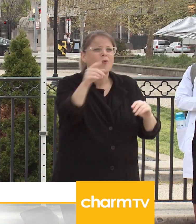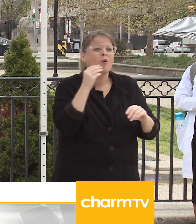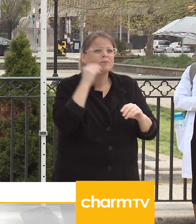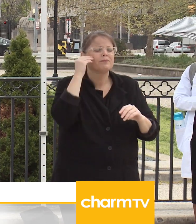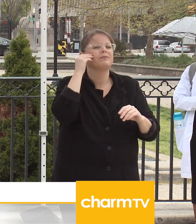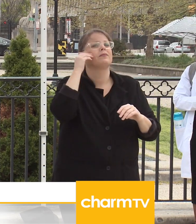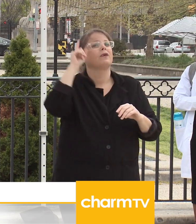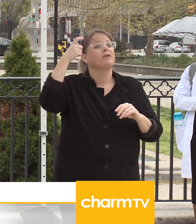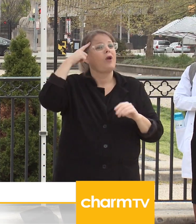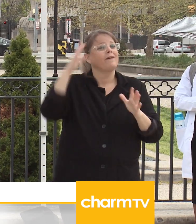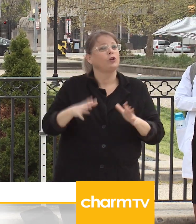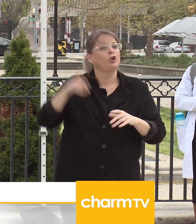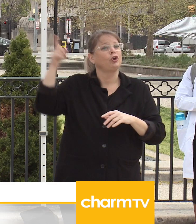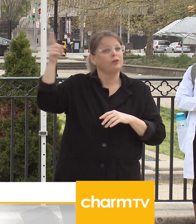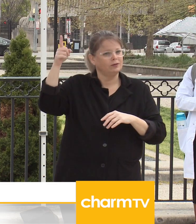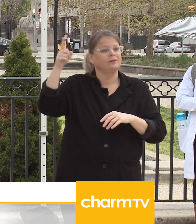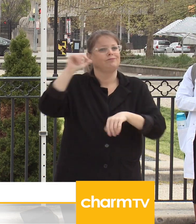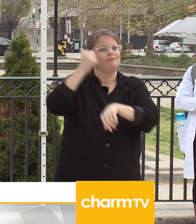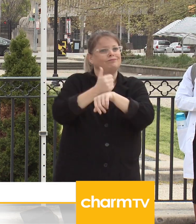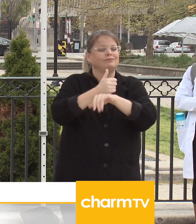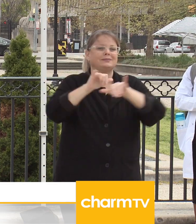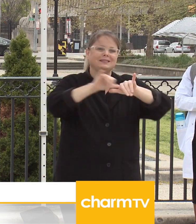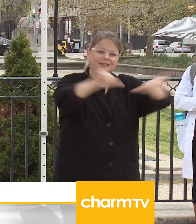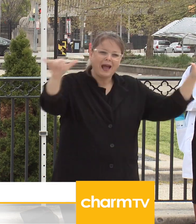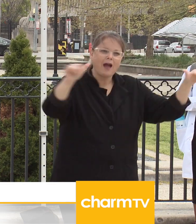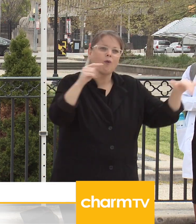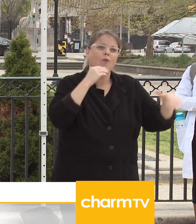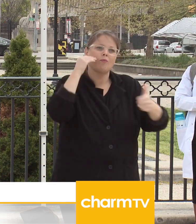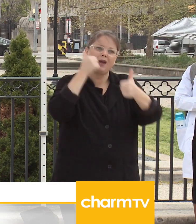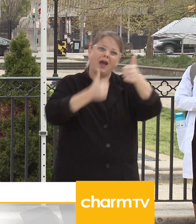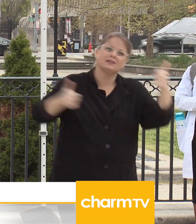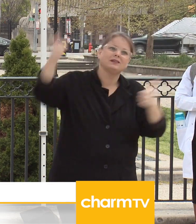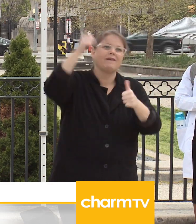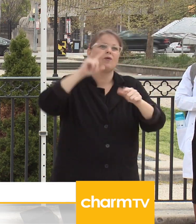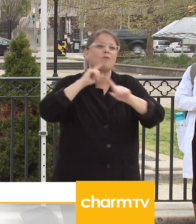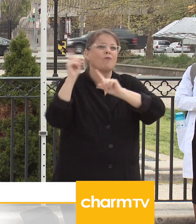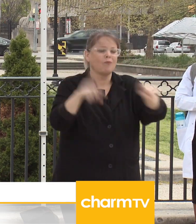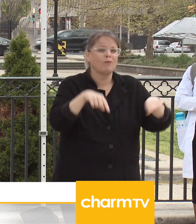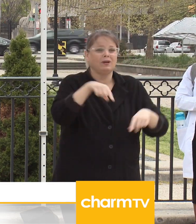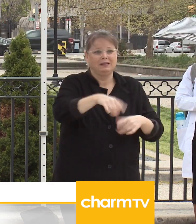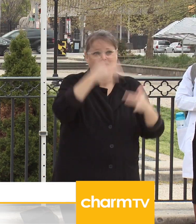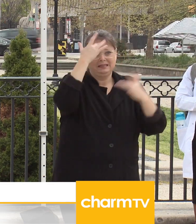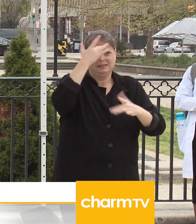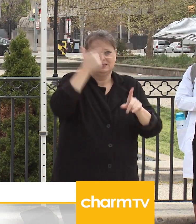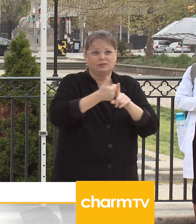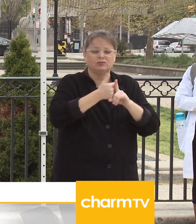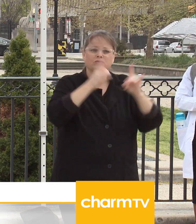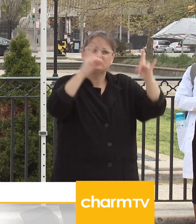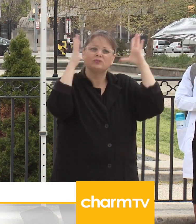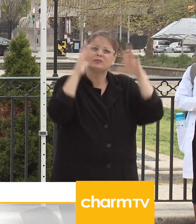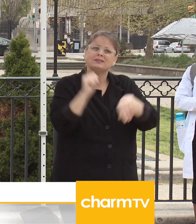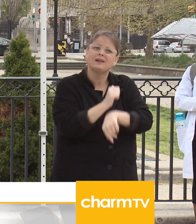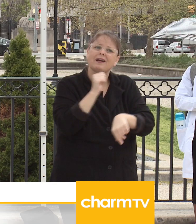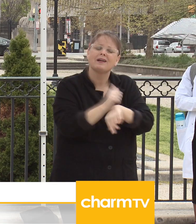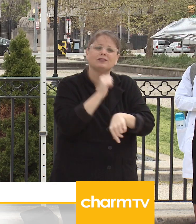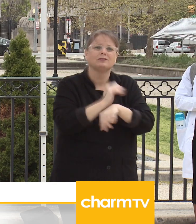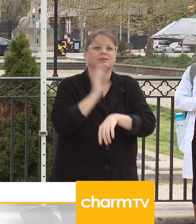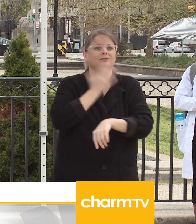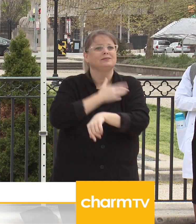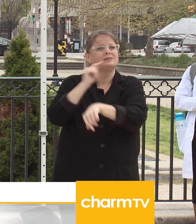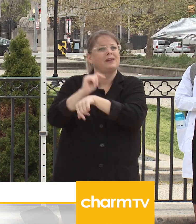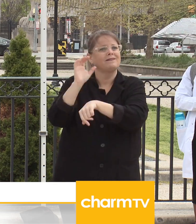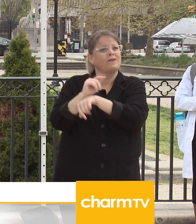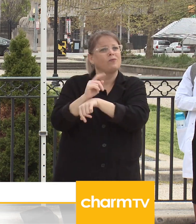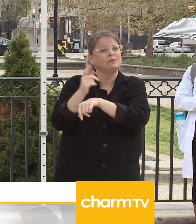spread of this dangerous and deadly virus in our communities. Our COVID-19 task force is hard at work ensuring that all of our members